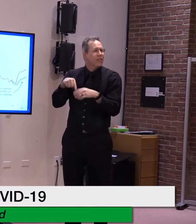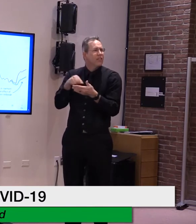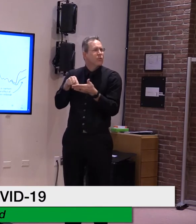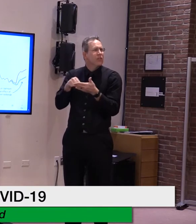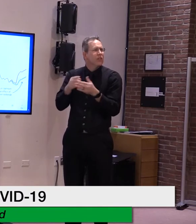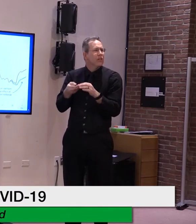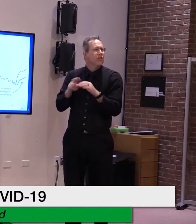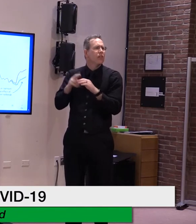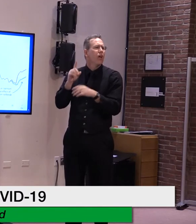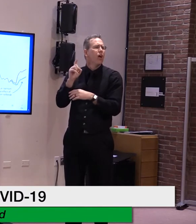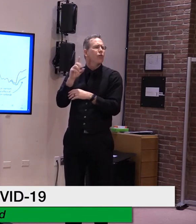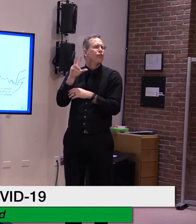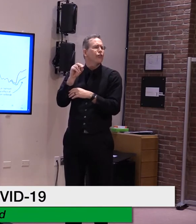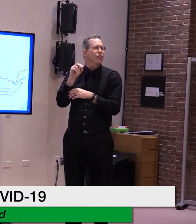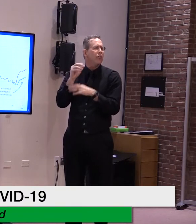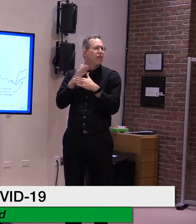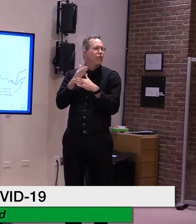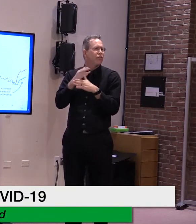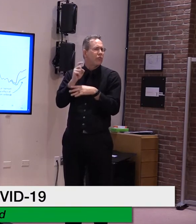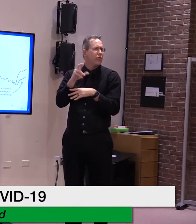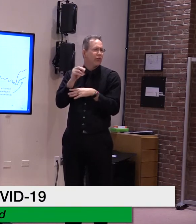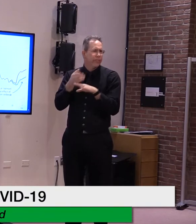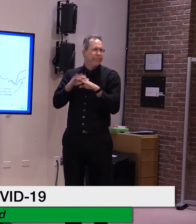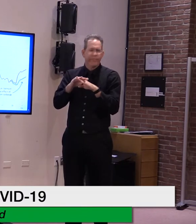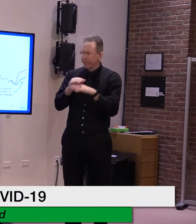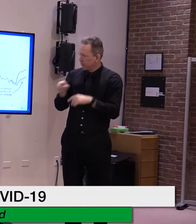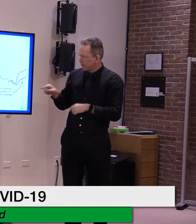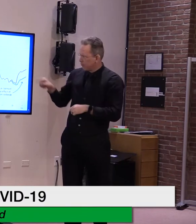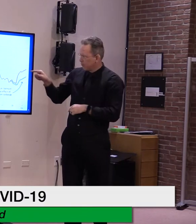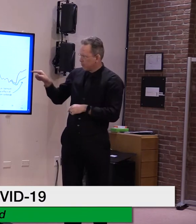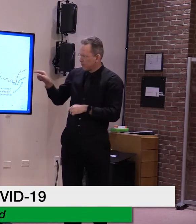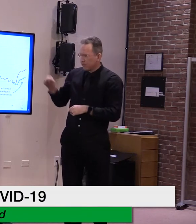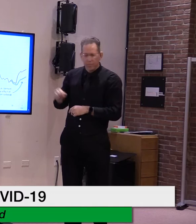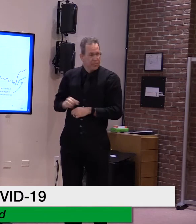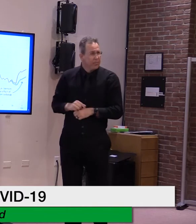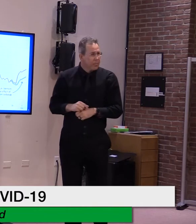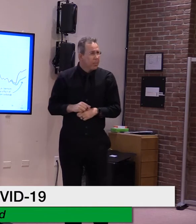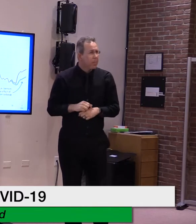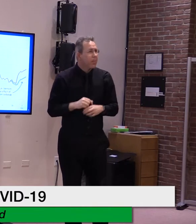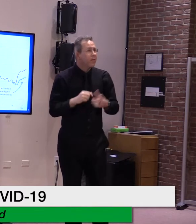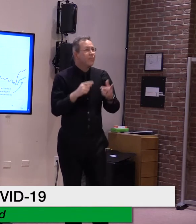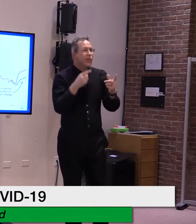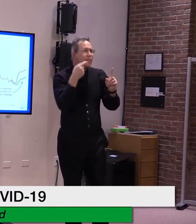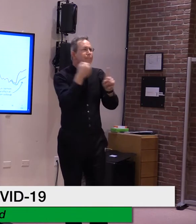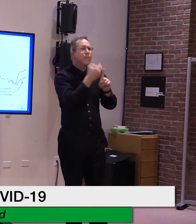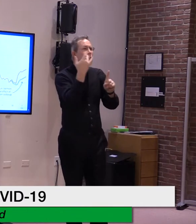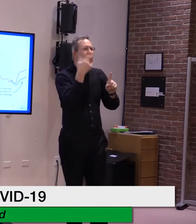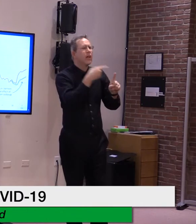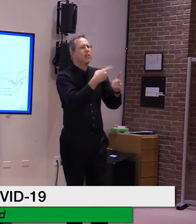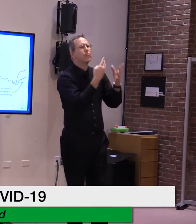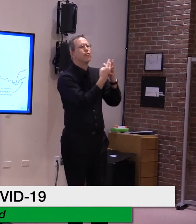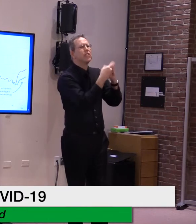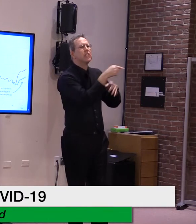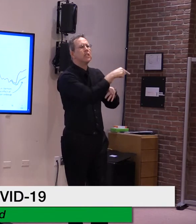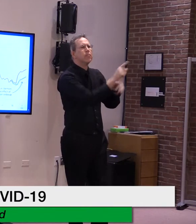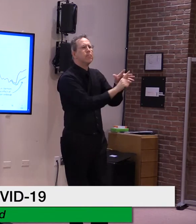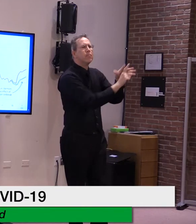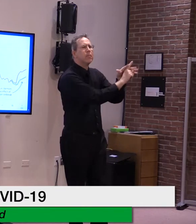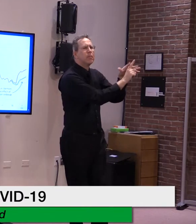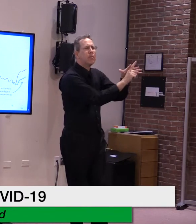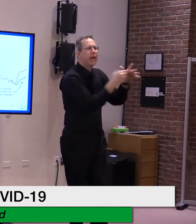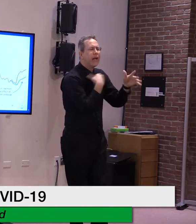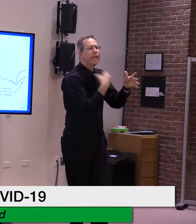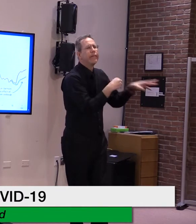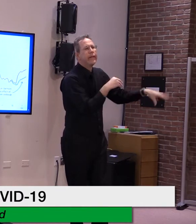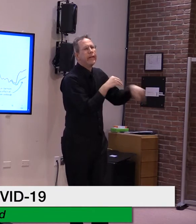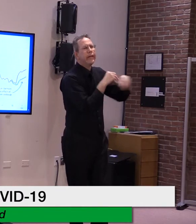Certainly the COVID-19 outbreak at the Newport prison contributed to the rise in cases this week. However, even when you remove